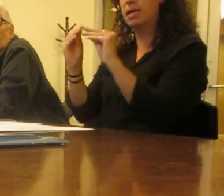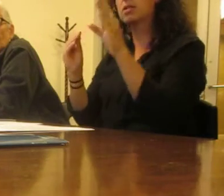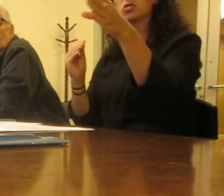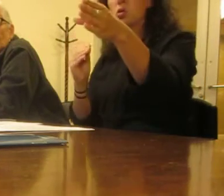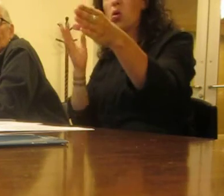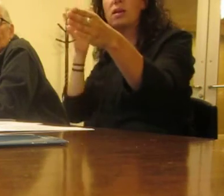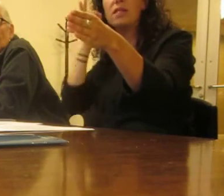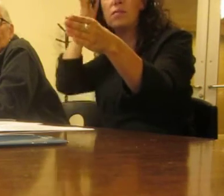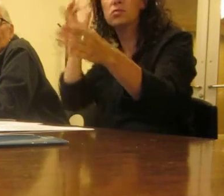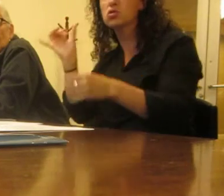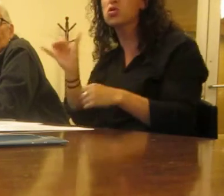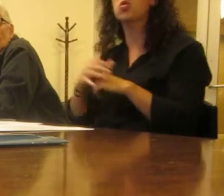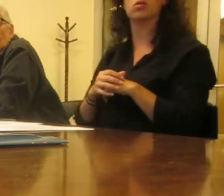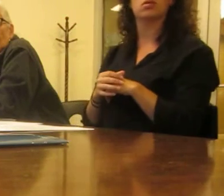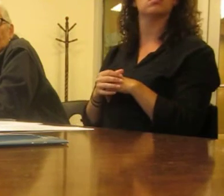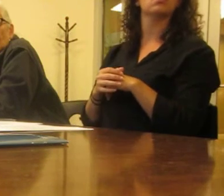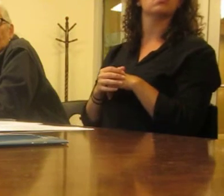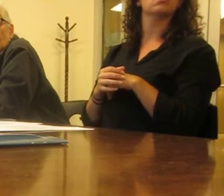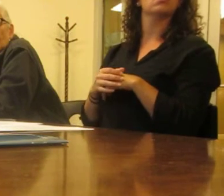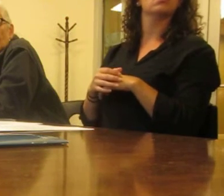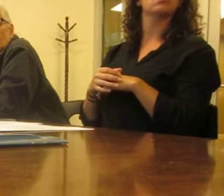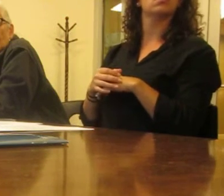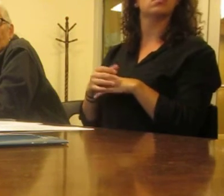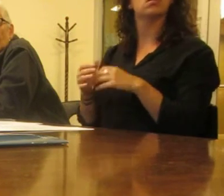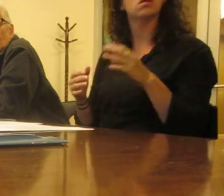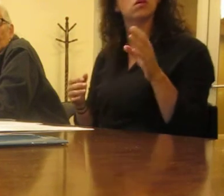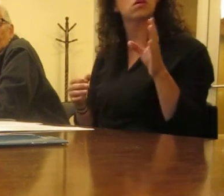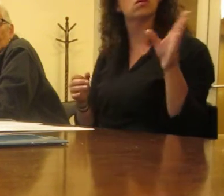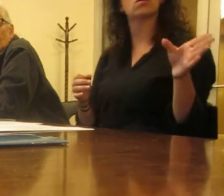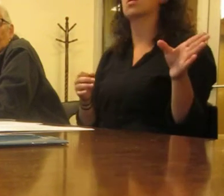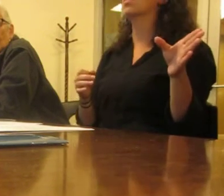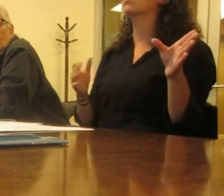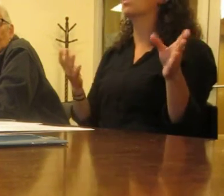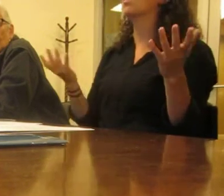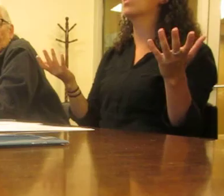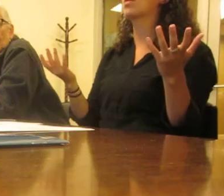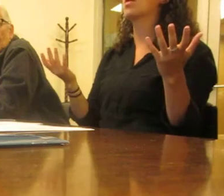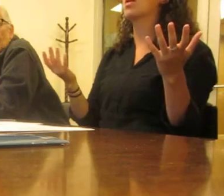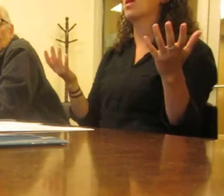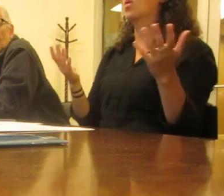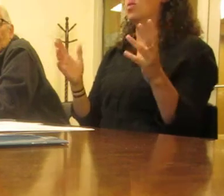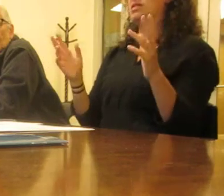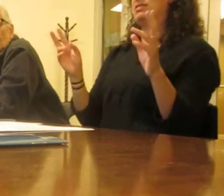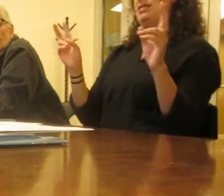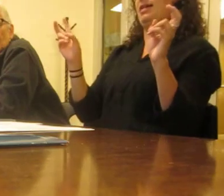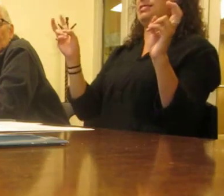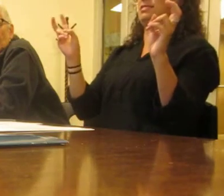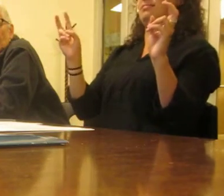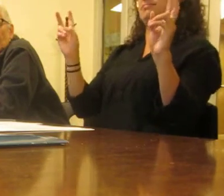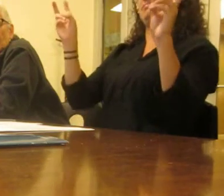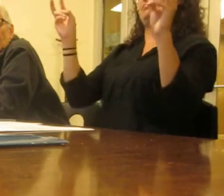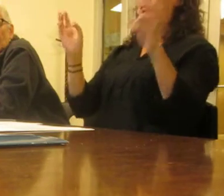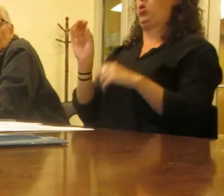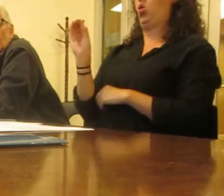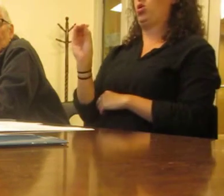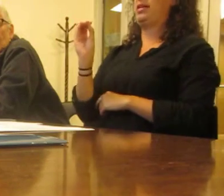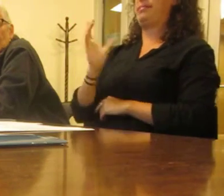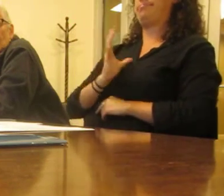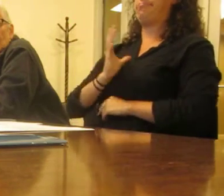I'm talking about the immigration issues. What's with the classic Oregon polite, which as a Portland-born person